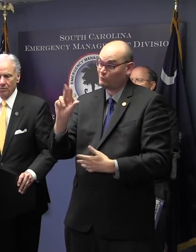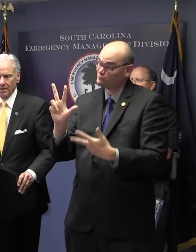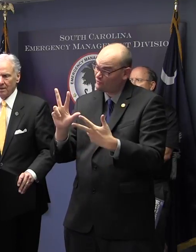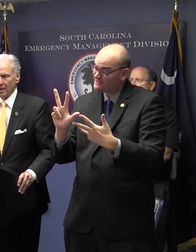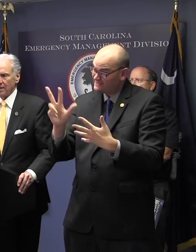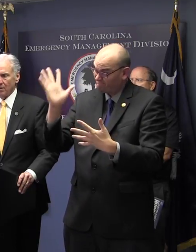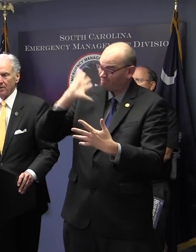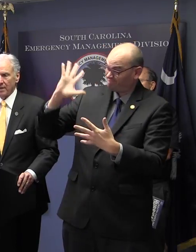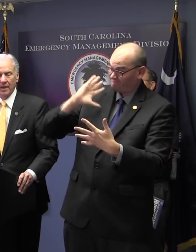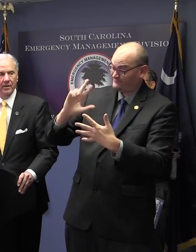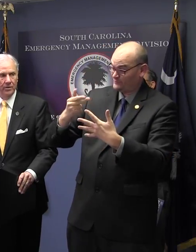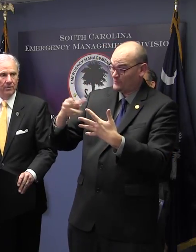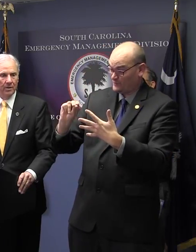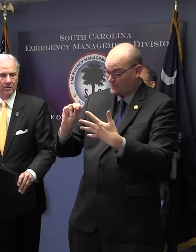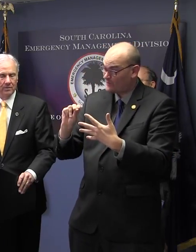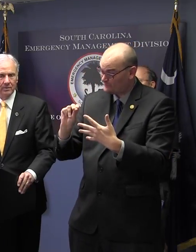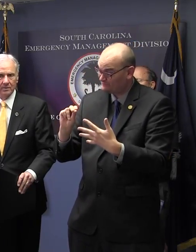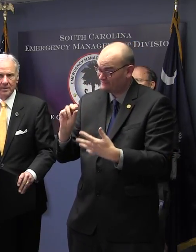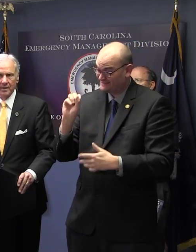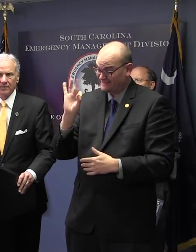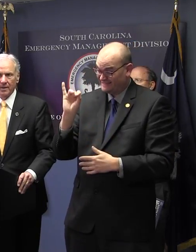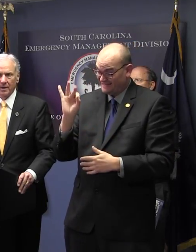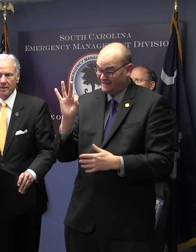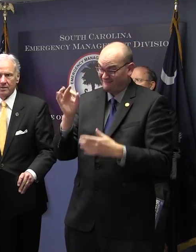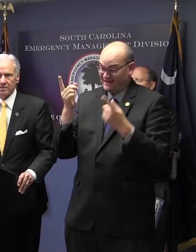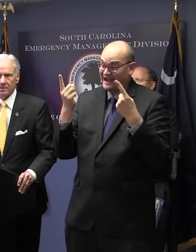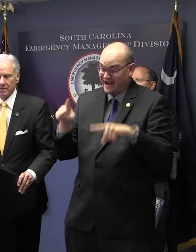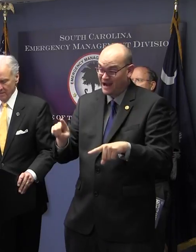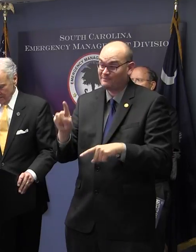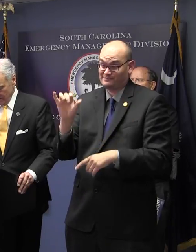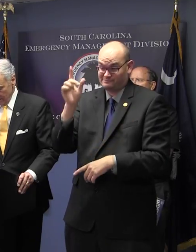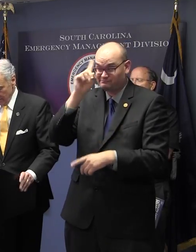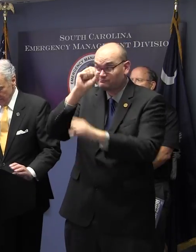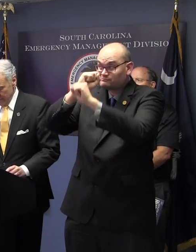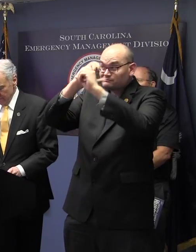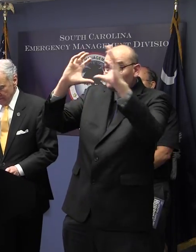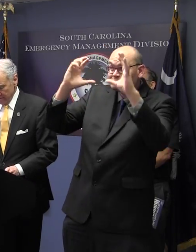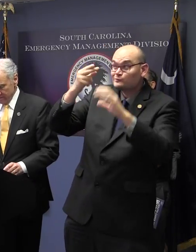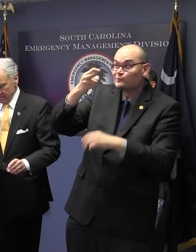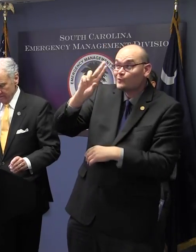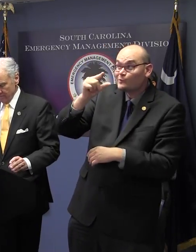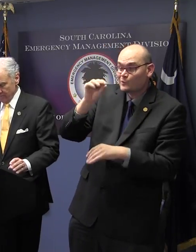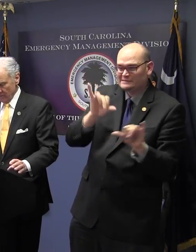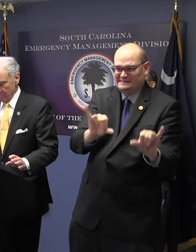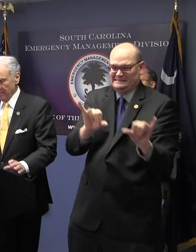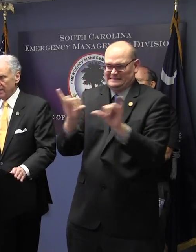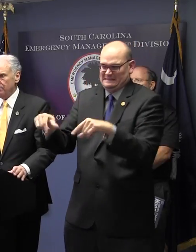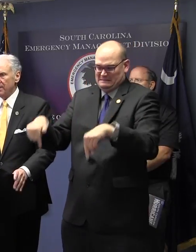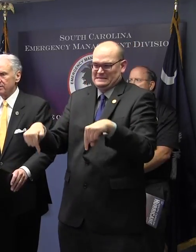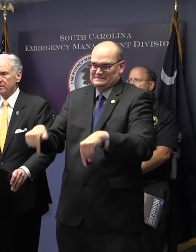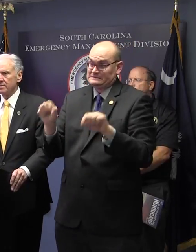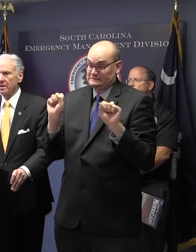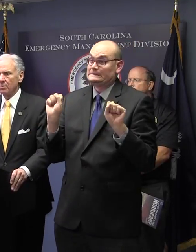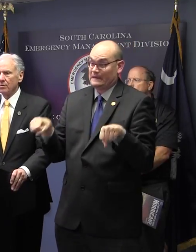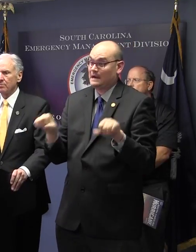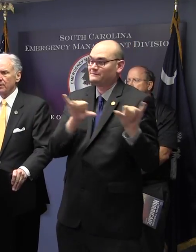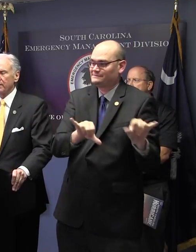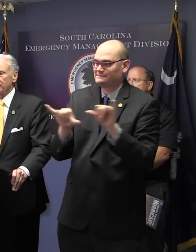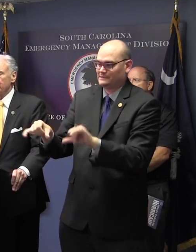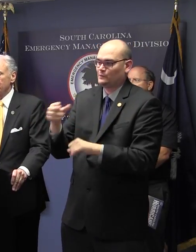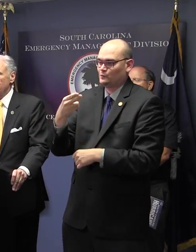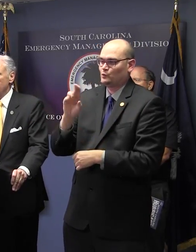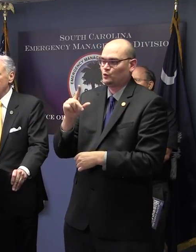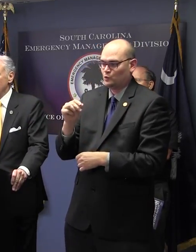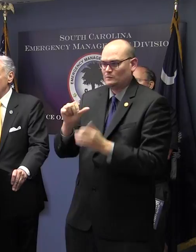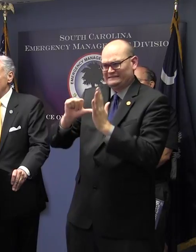here, it will be like Hurricane Hugo, if it hits. The main message, the main message that I want to